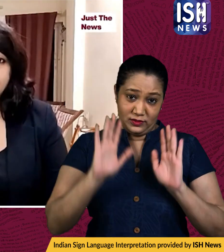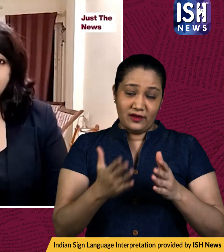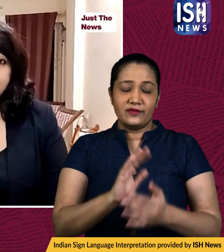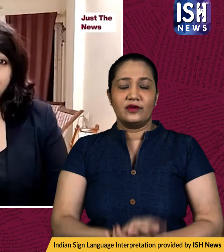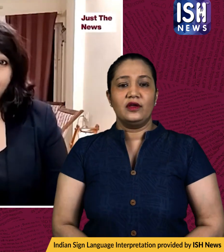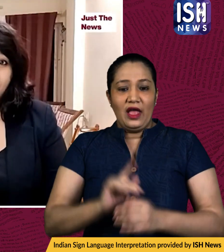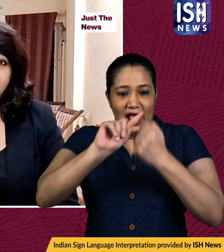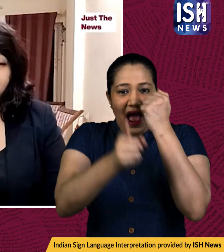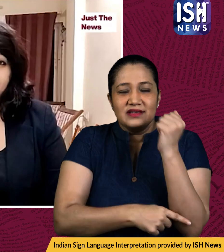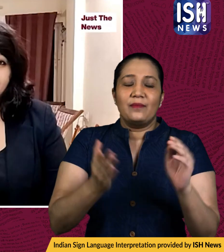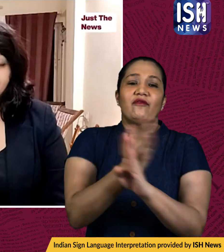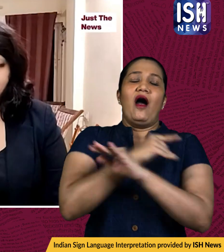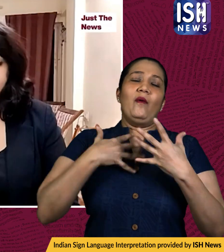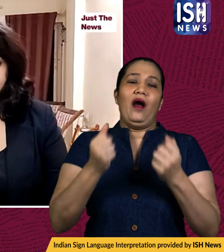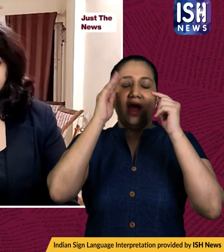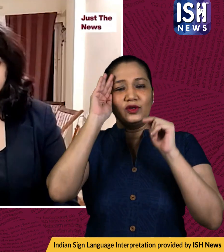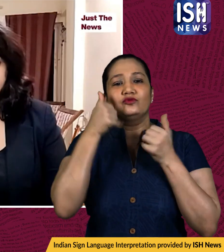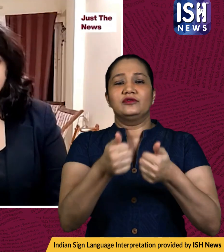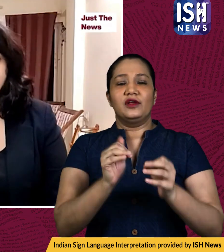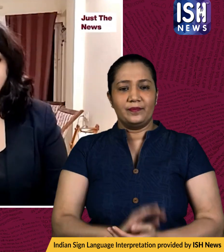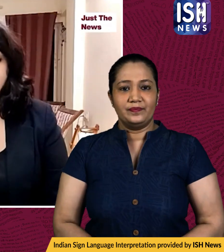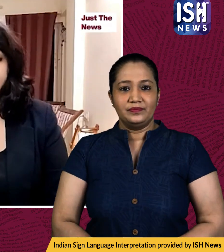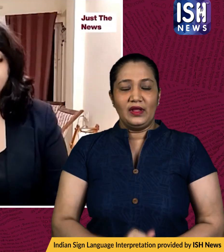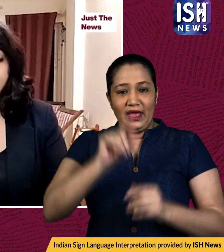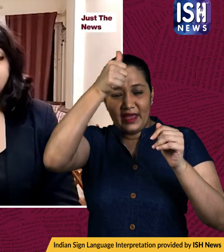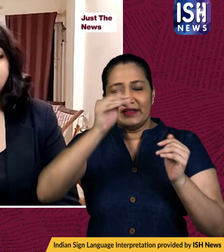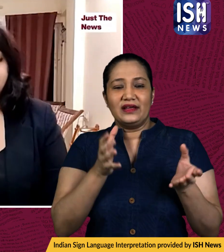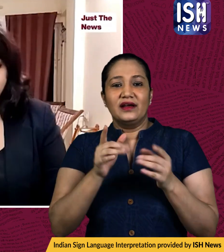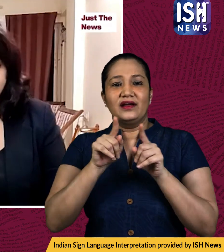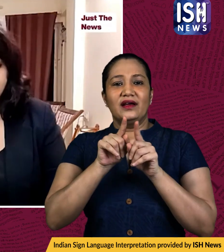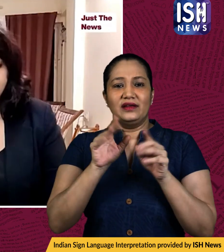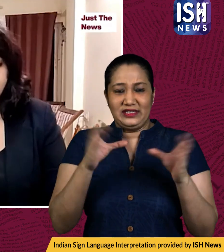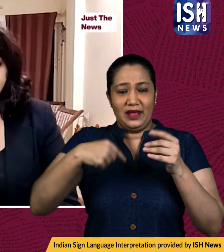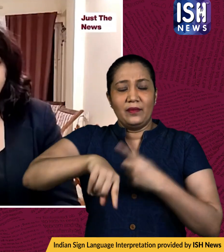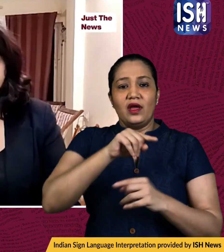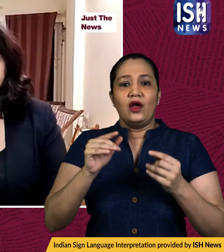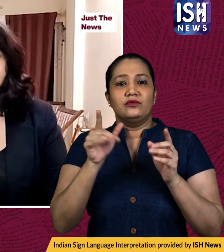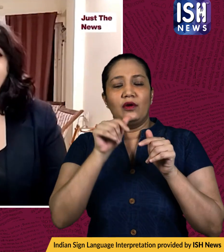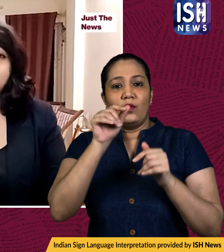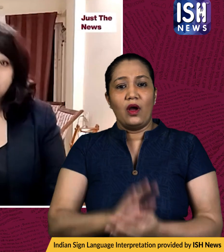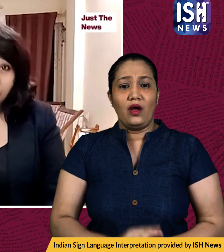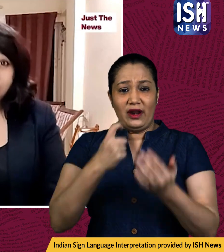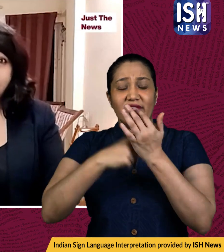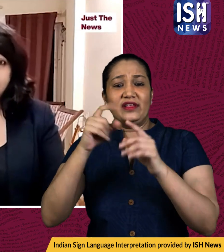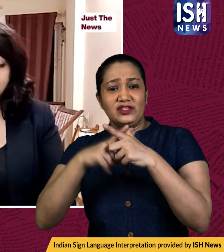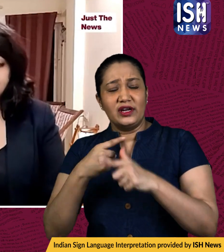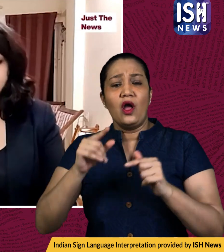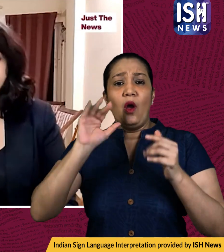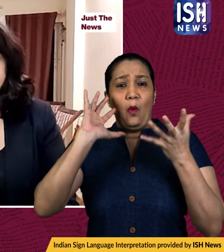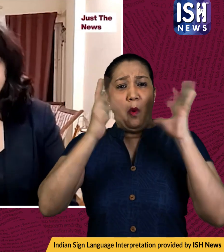news before we wrap up things here on this bulletin team india all-rounder ravindu jadeja has become the world number one all-rounder in